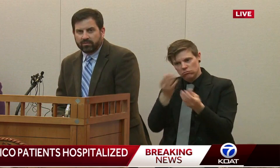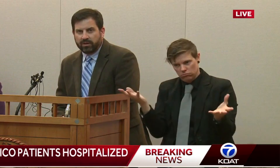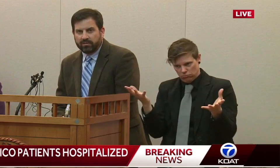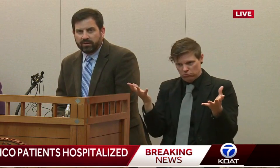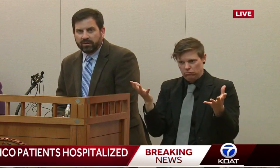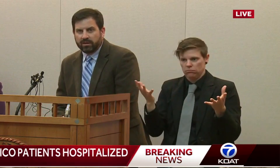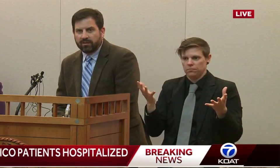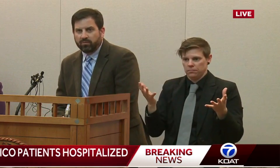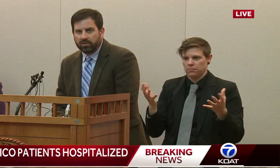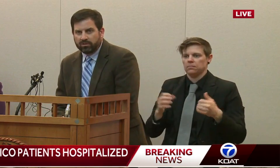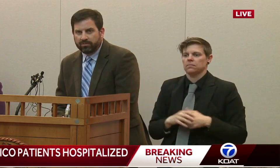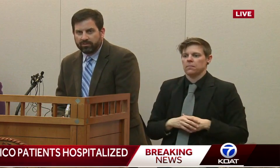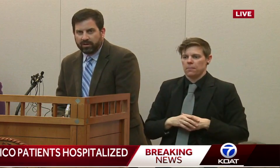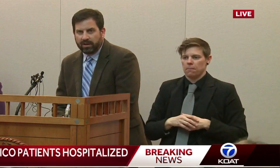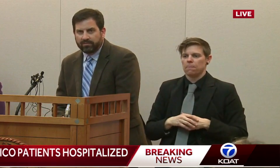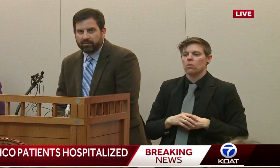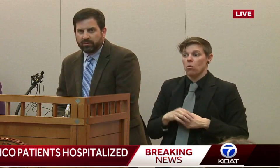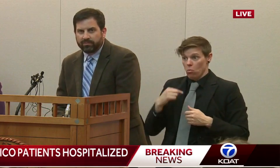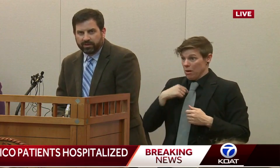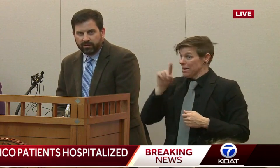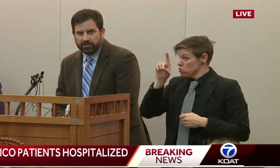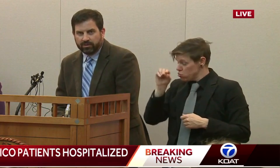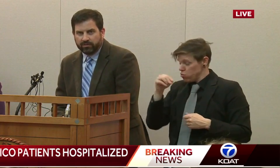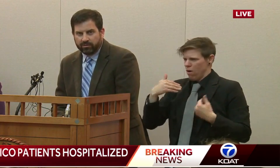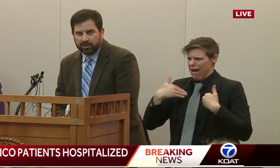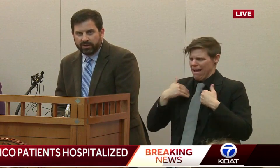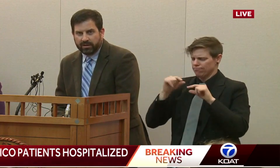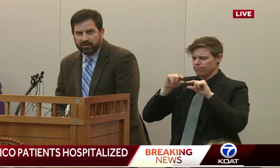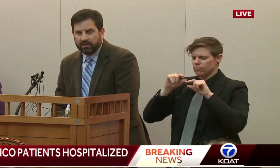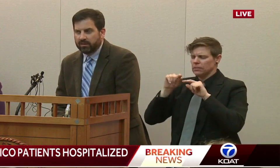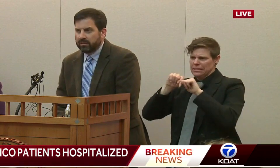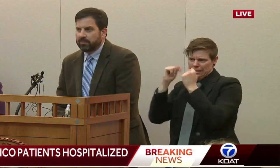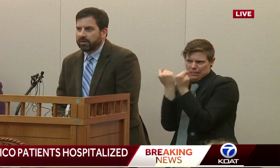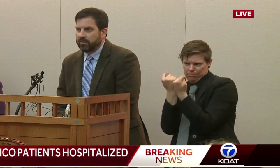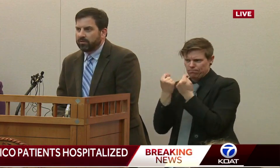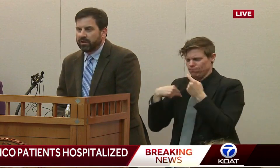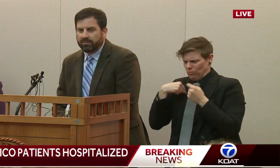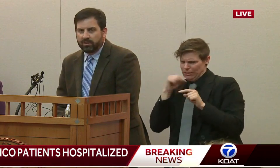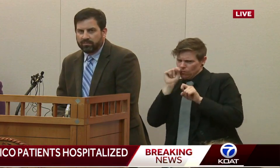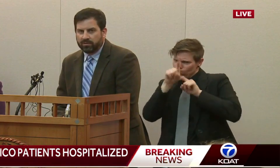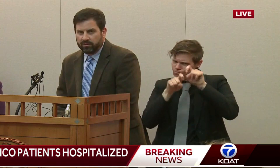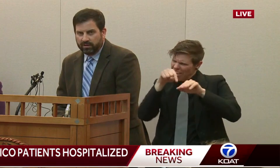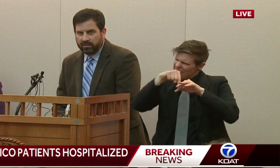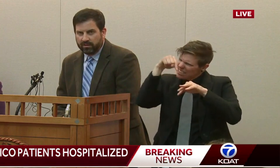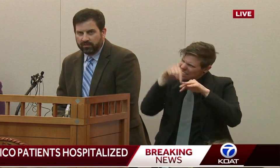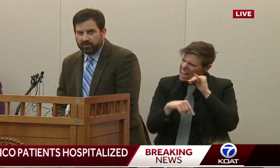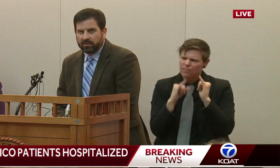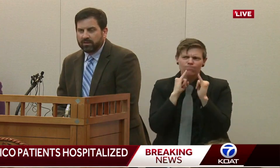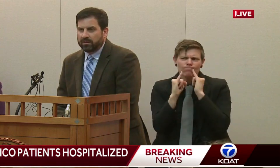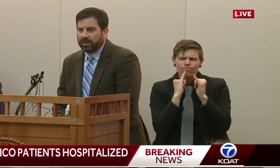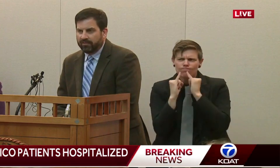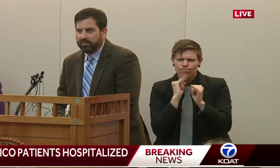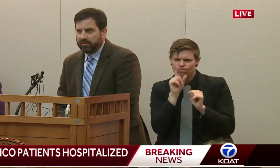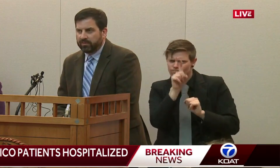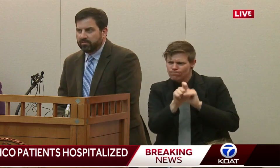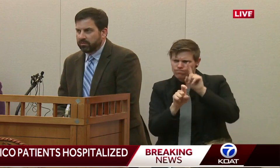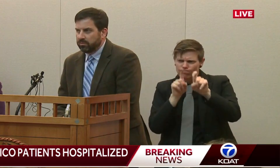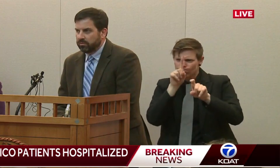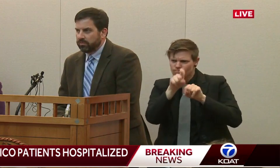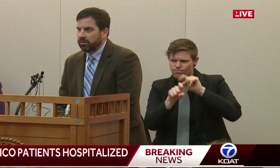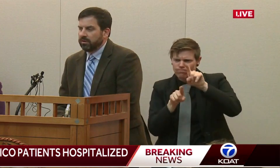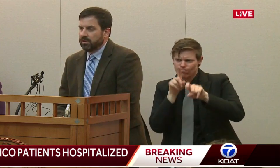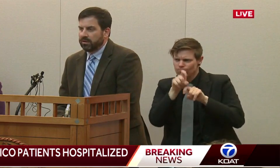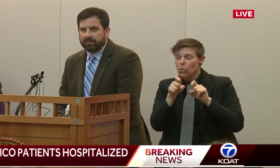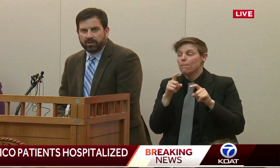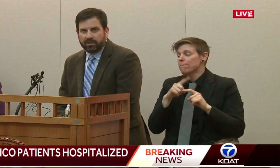contact tracing. I have wonderful staff who are very thorough doing that, but I don't have all of those details. There have been some